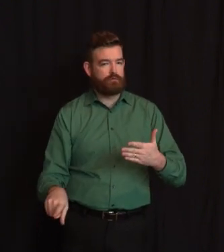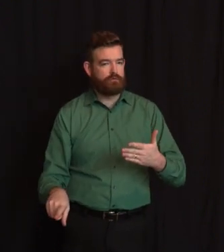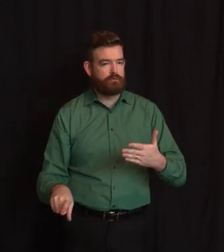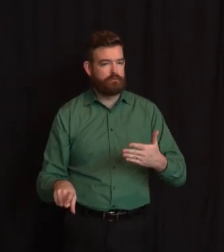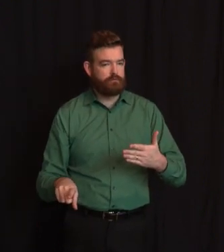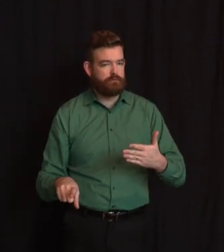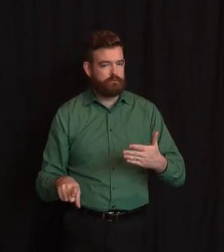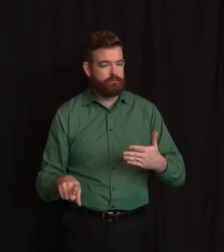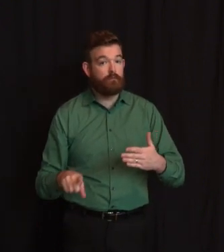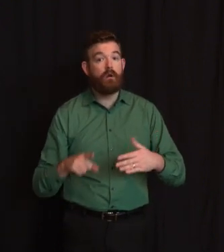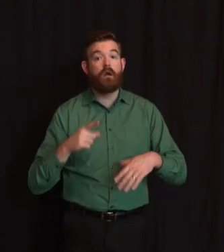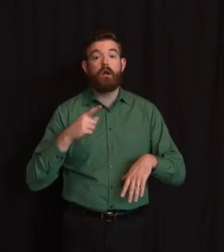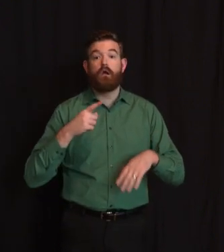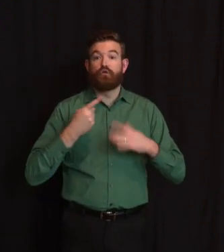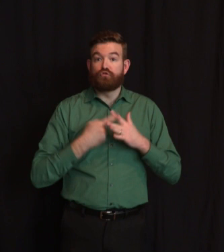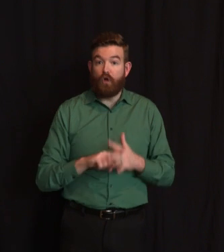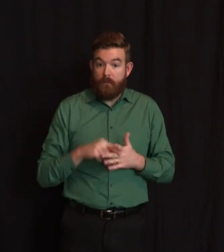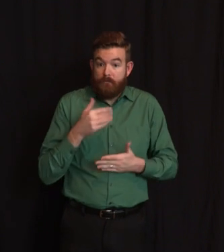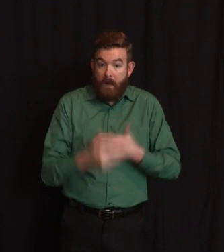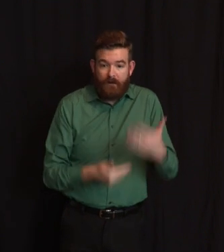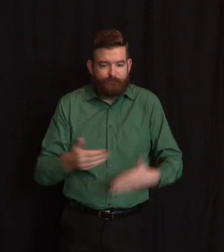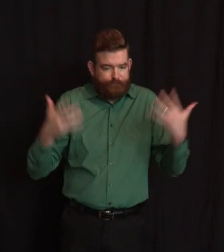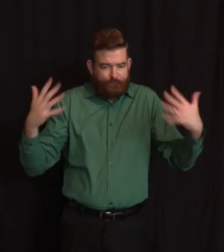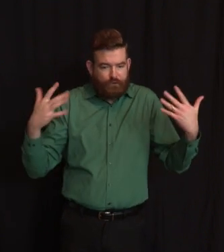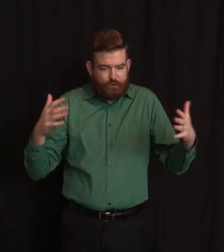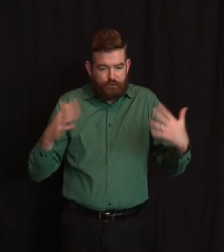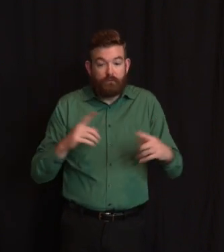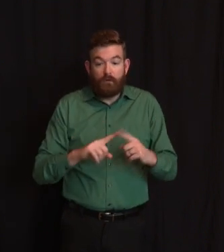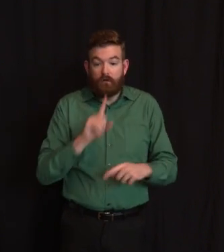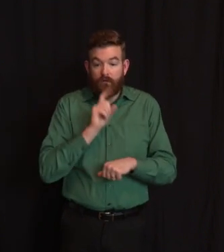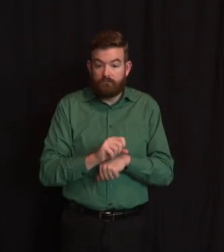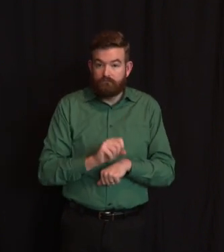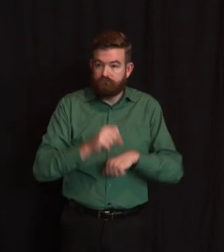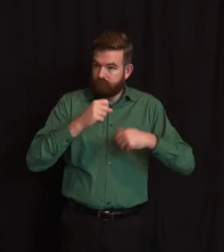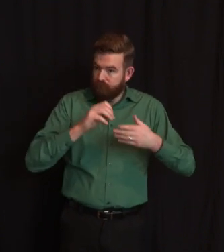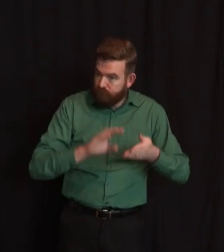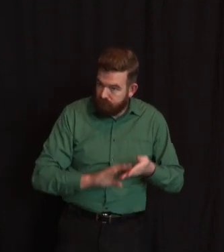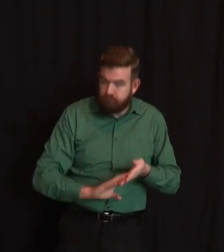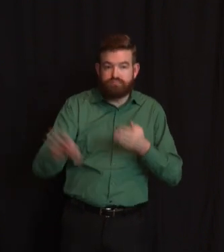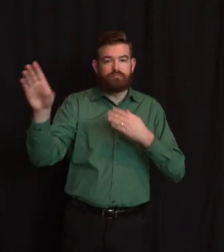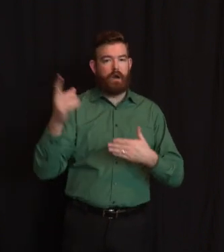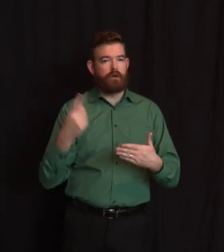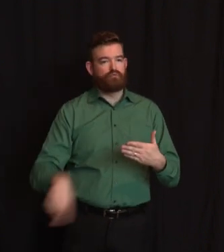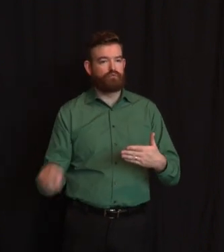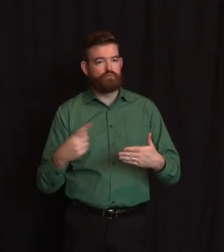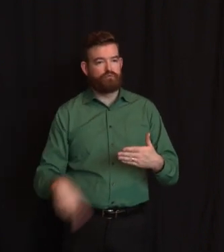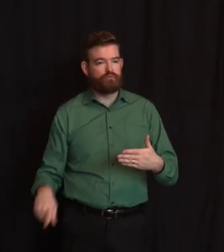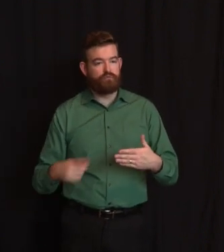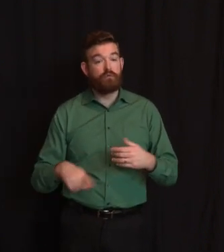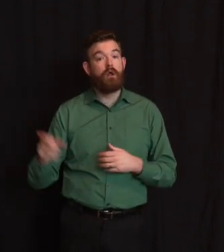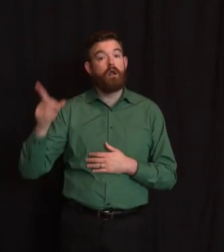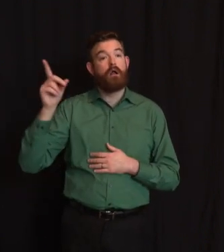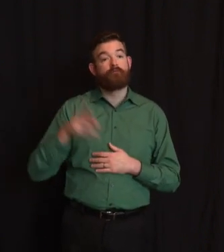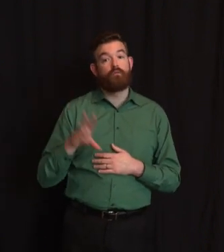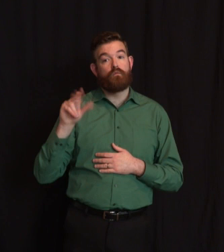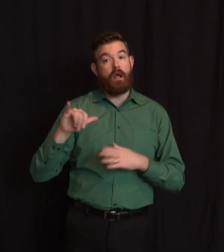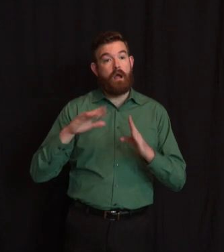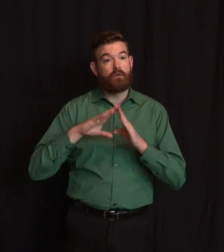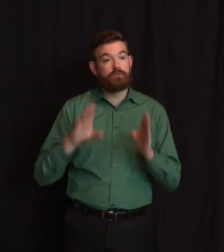in a halfway house, Paramel, what's your color on that? So those decisions about release and where individuals would be released to, they would be